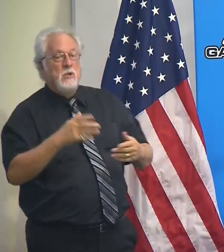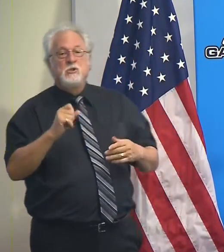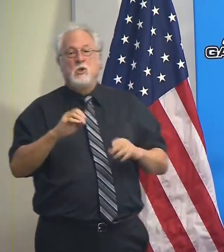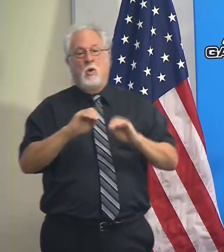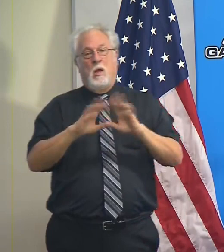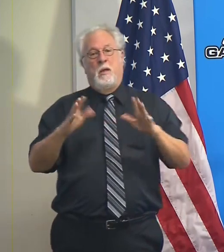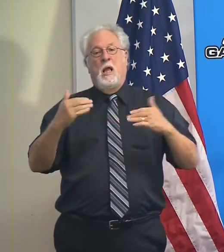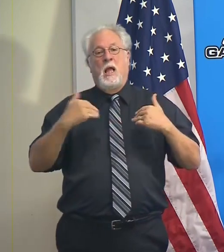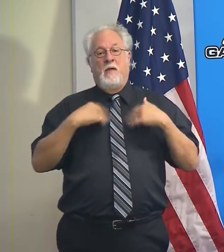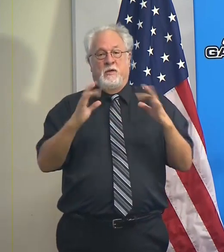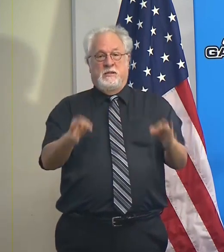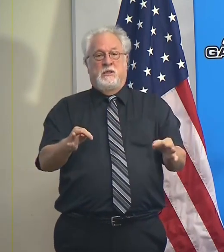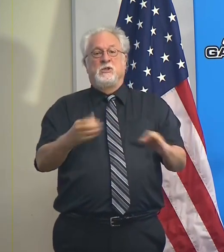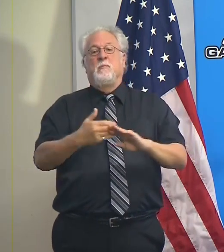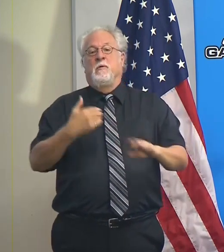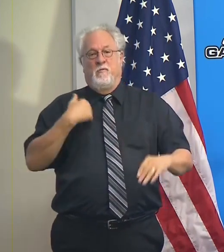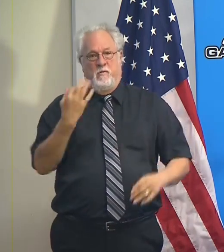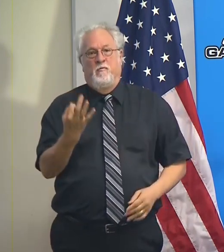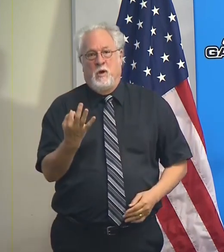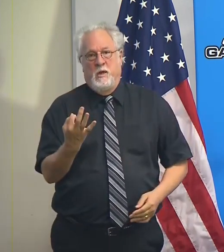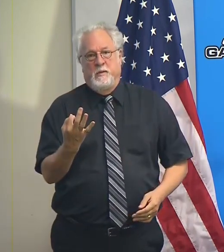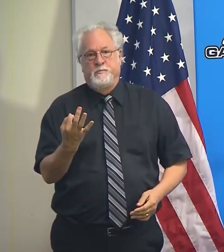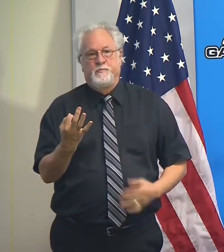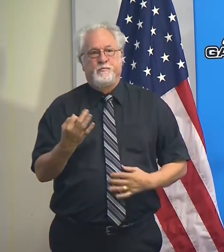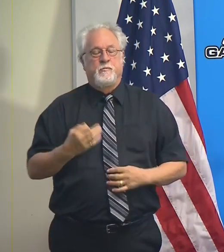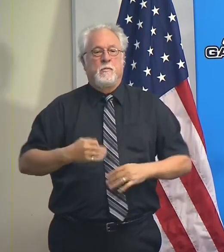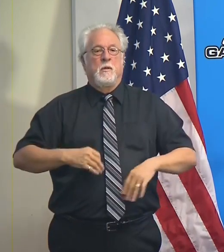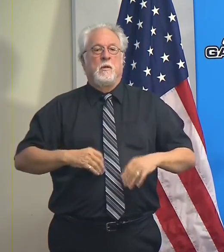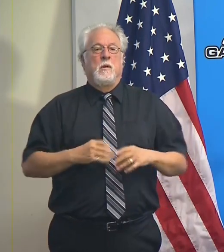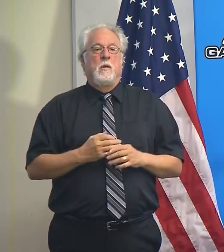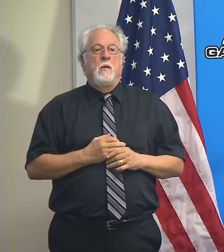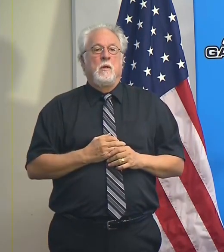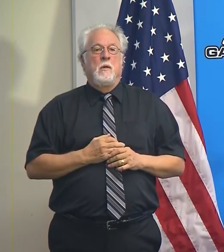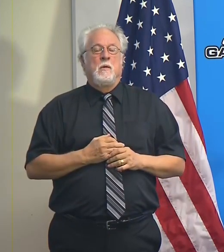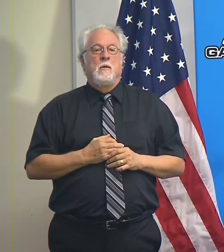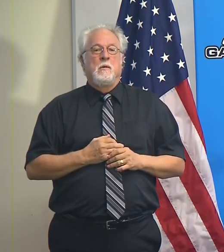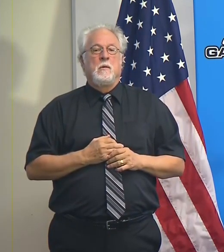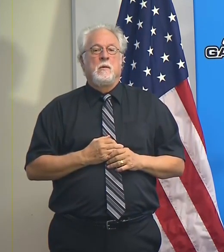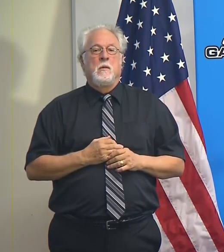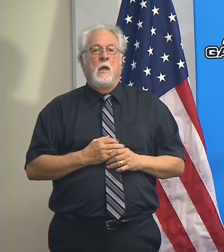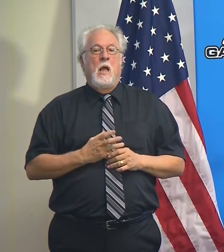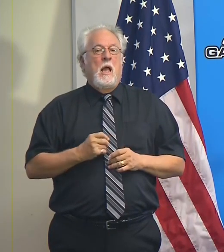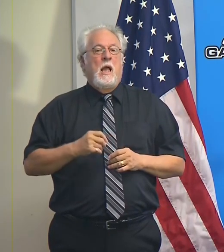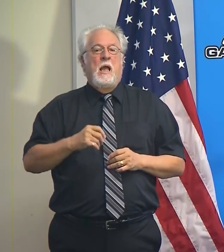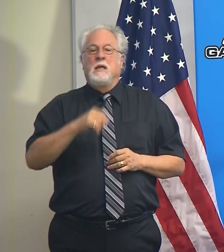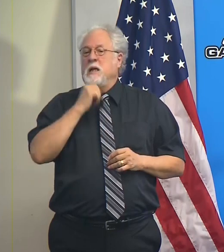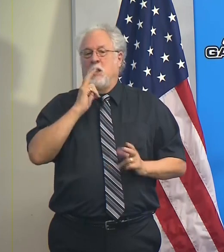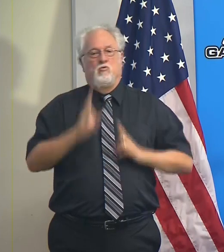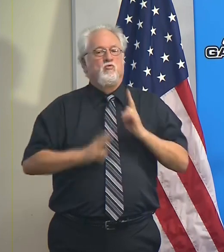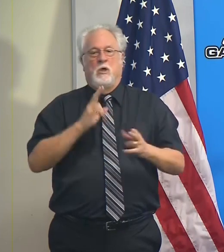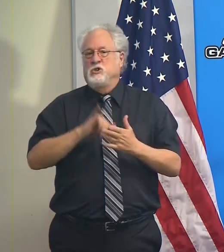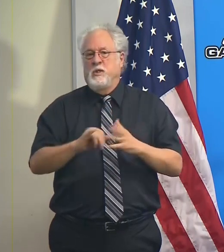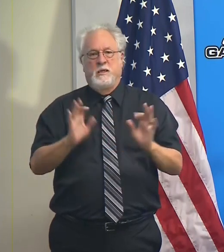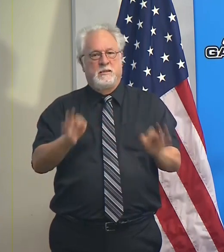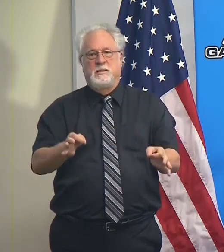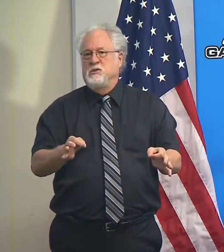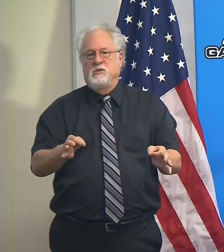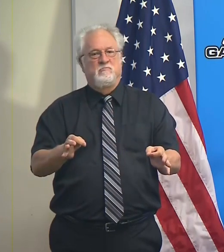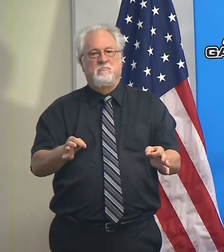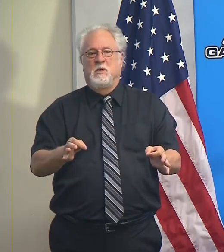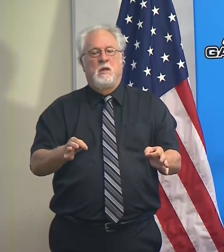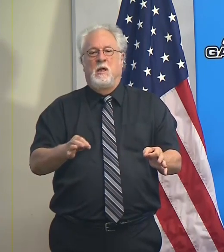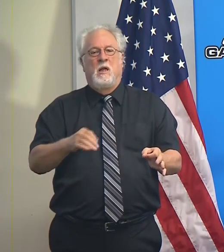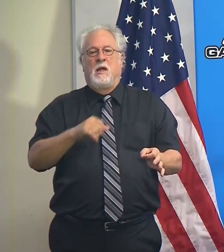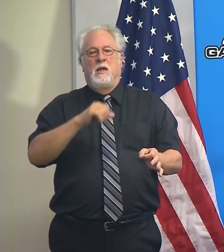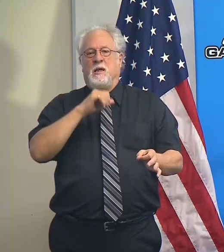obviously we'll have a decision for you before Friday, and we're not going to rush that decision, and I'm not going to